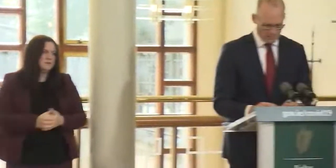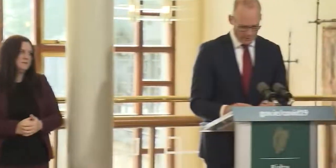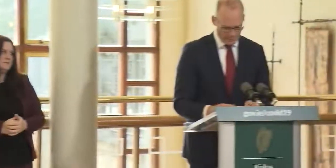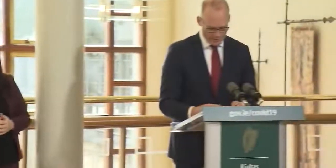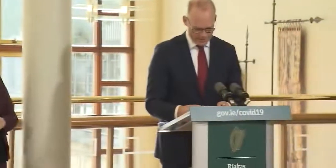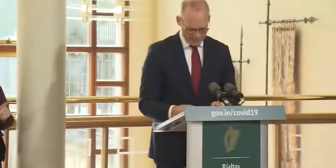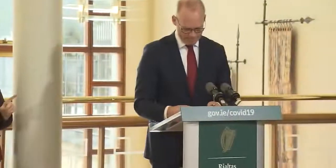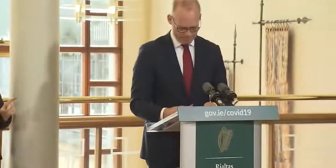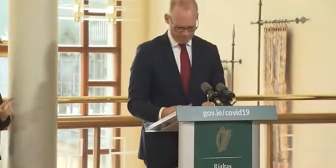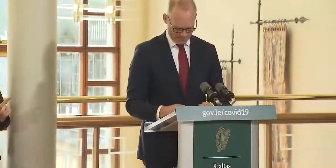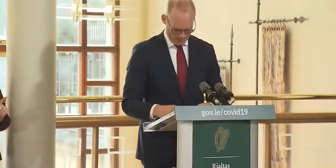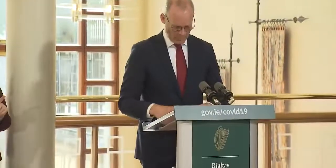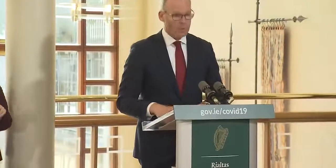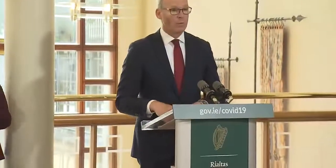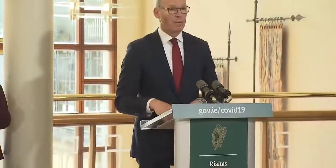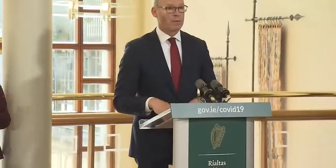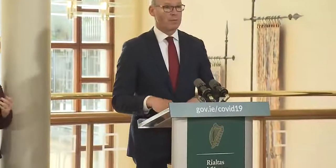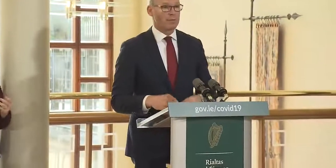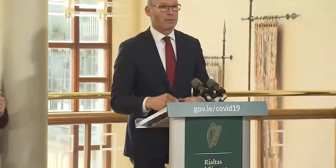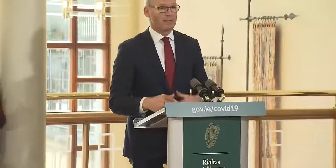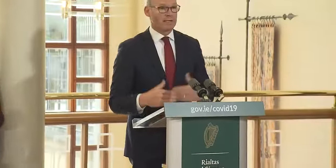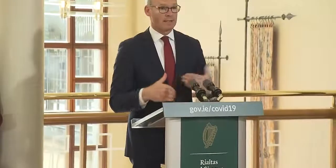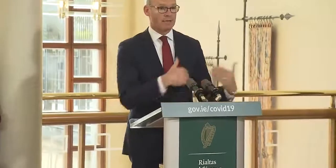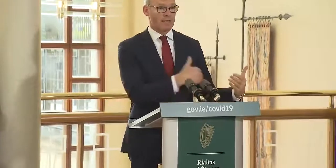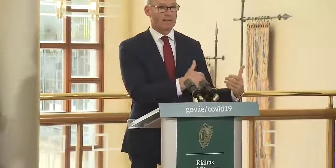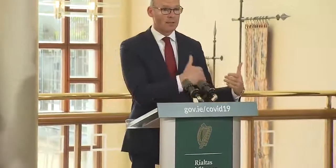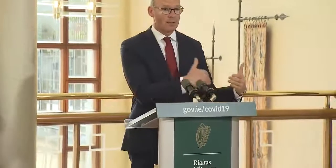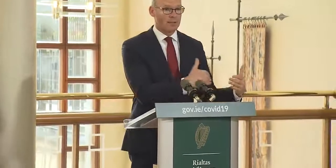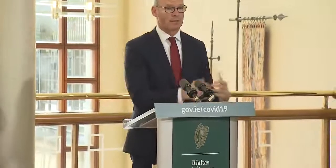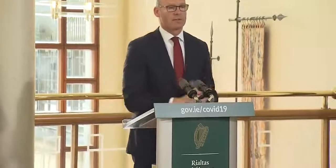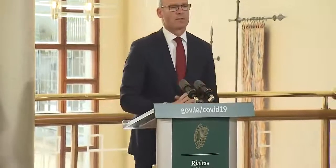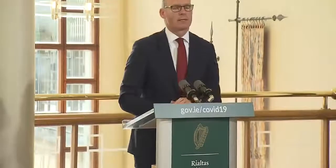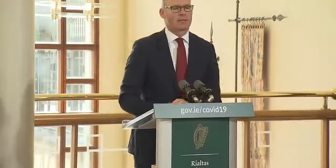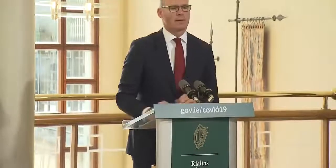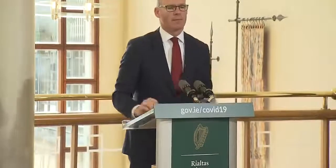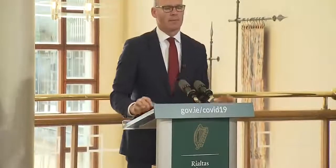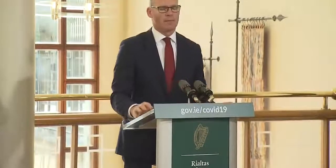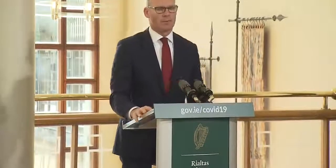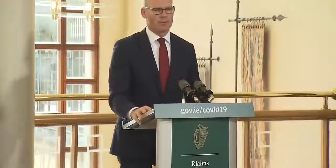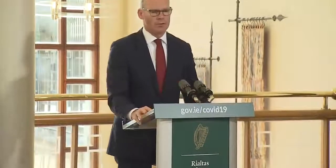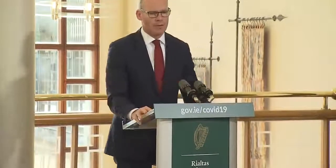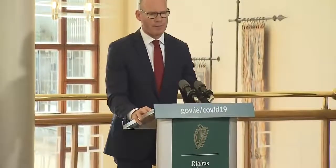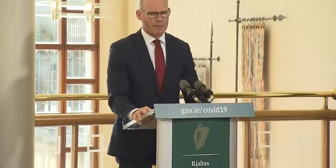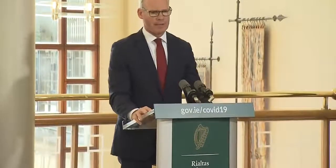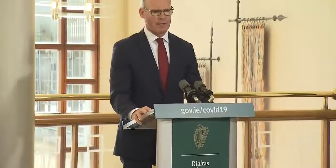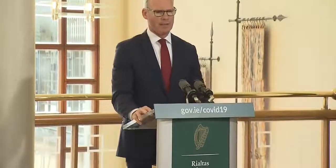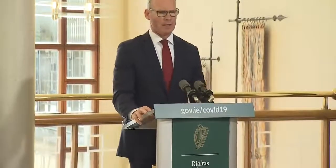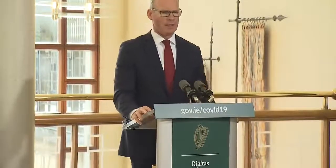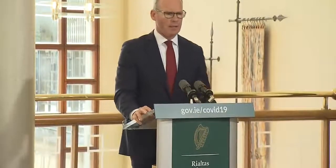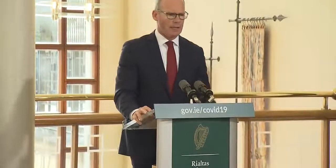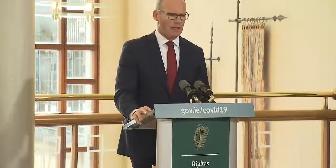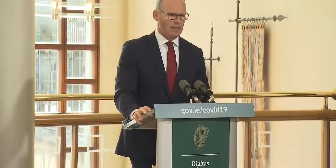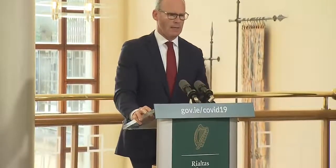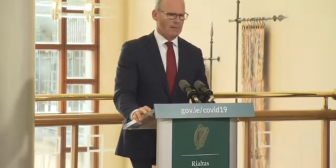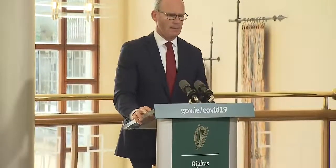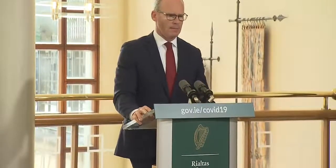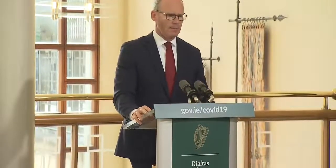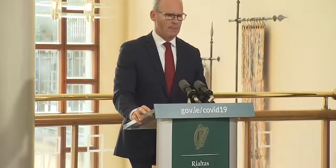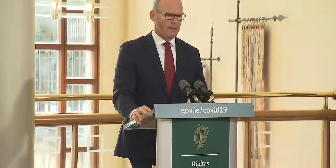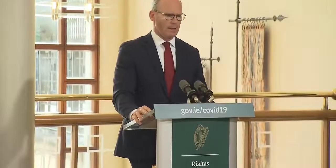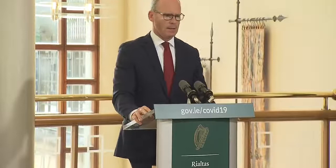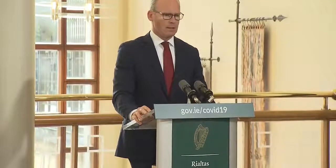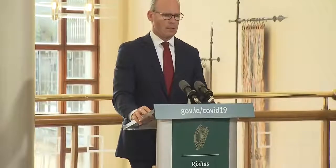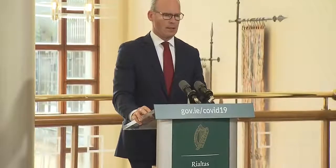i i mean on the um when irish people effectively get stranded because um a country that they're in um